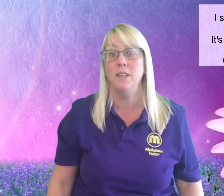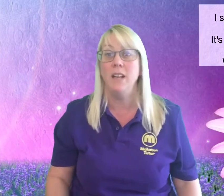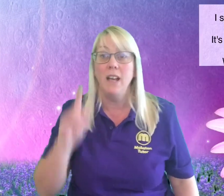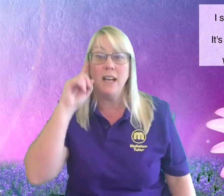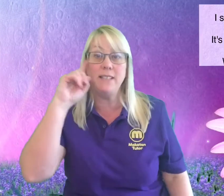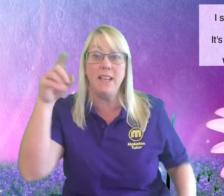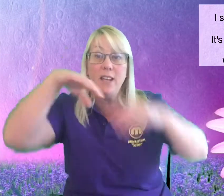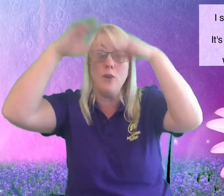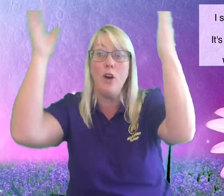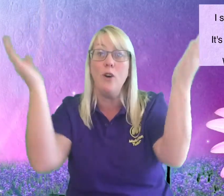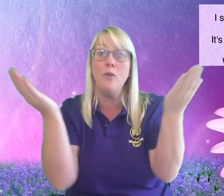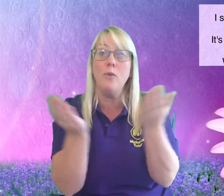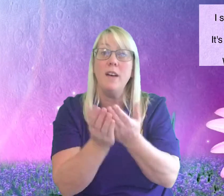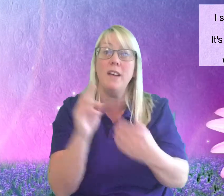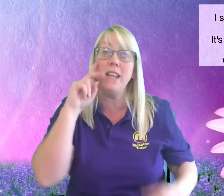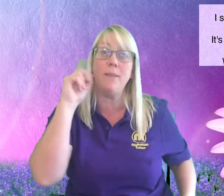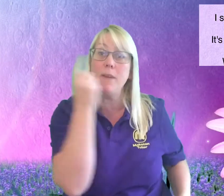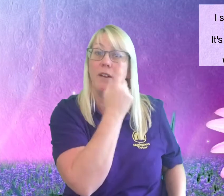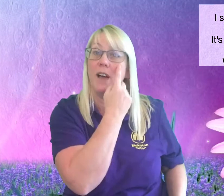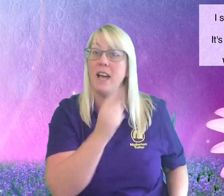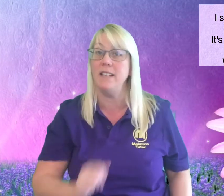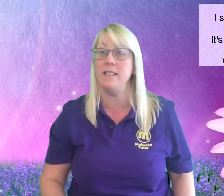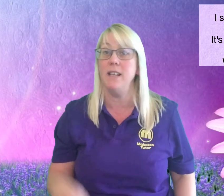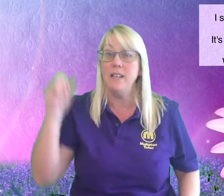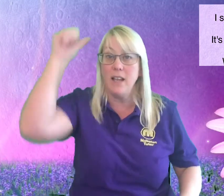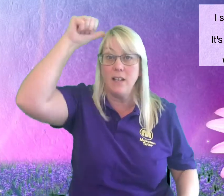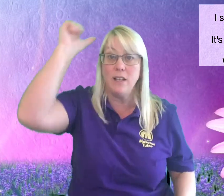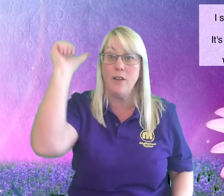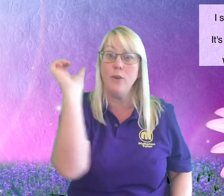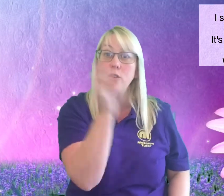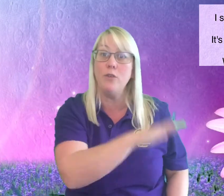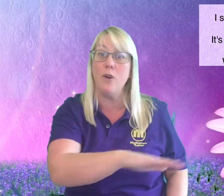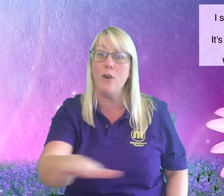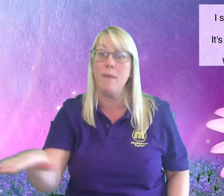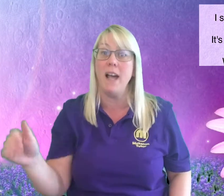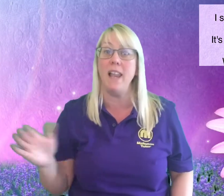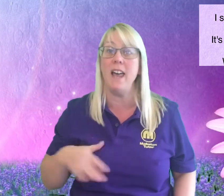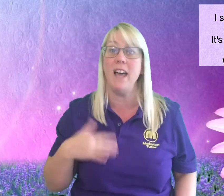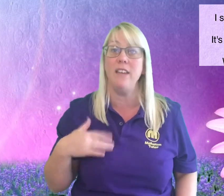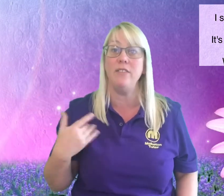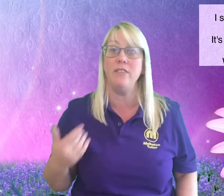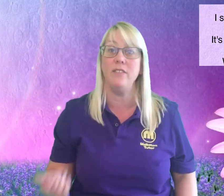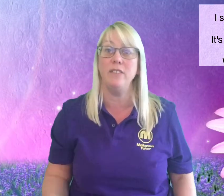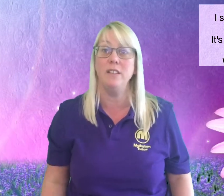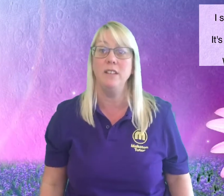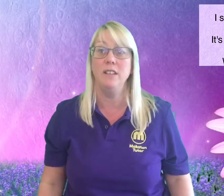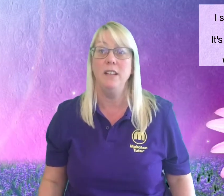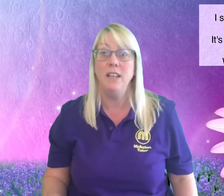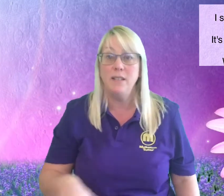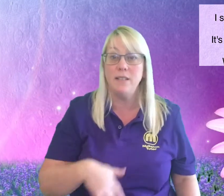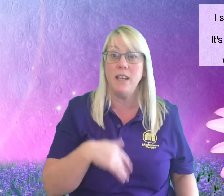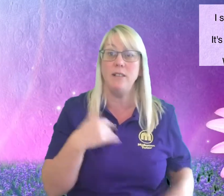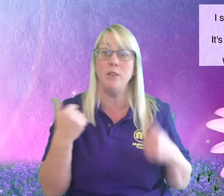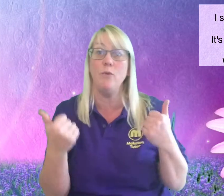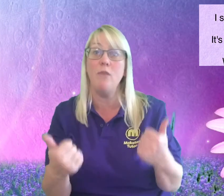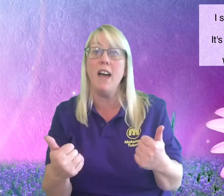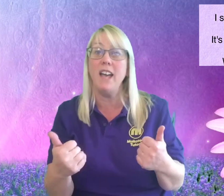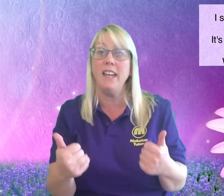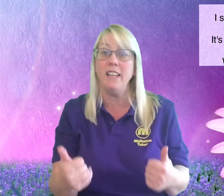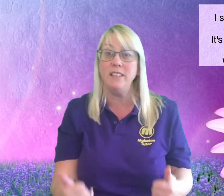I see the whole world in your eyes It's like I've known you all my life You just feel so right